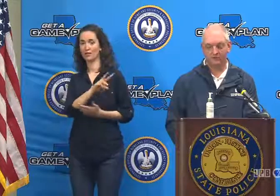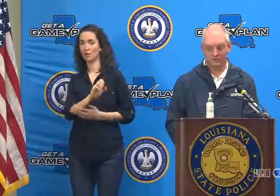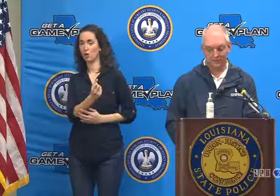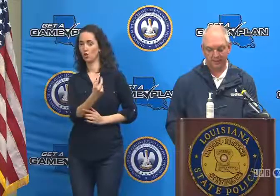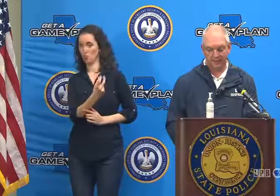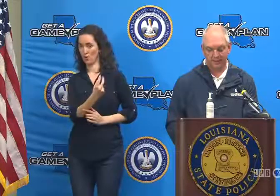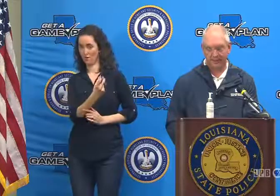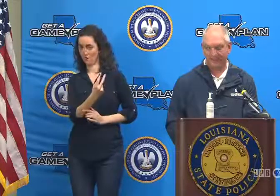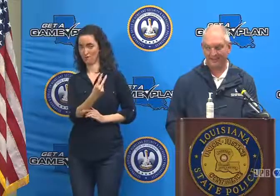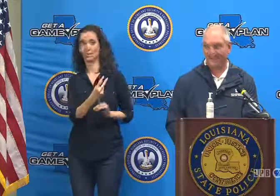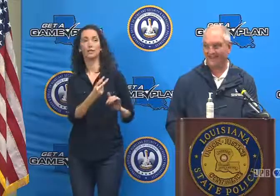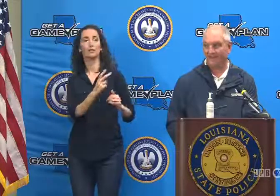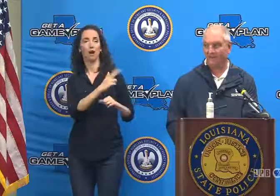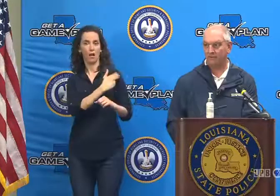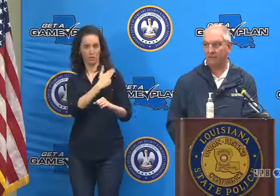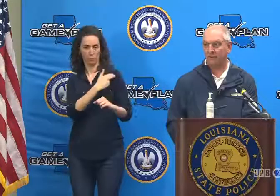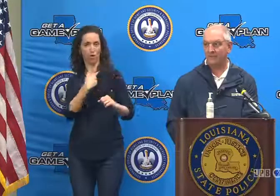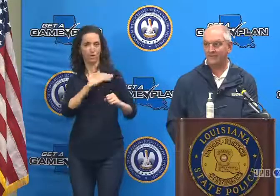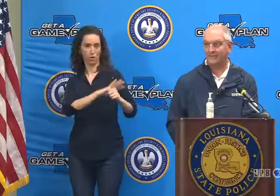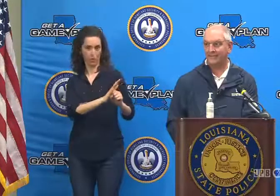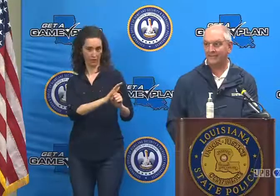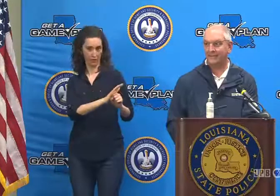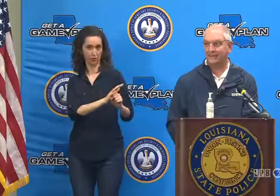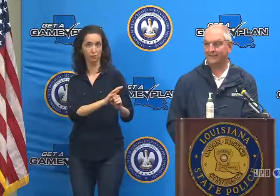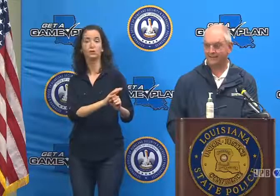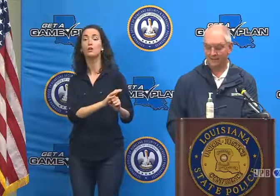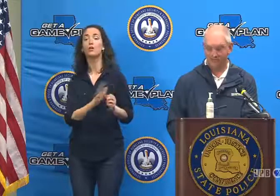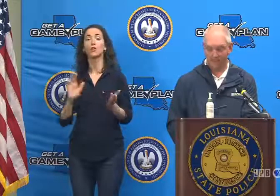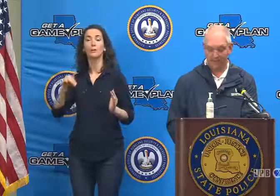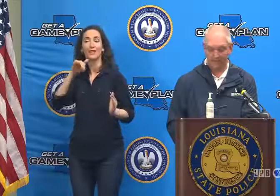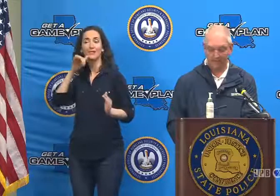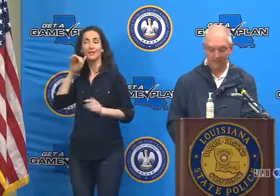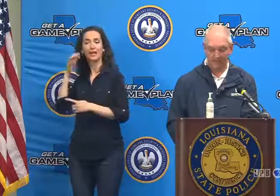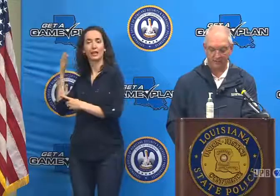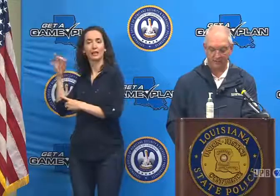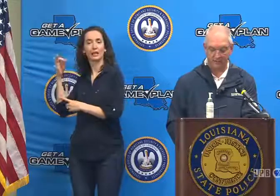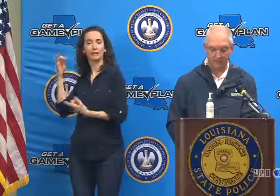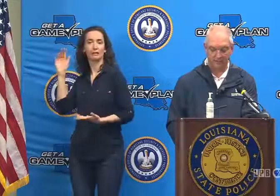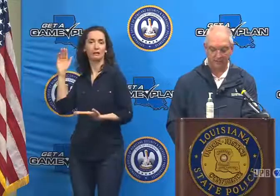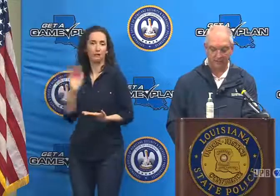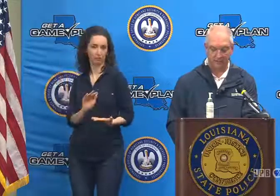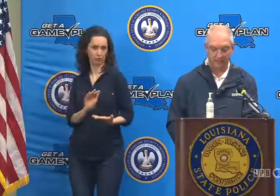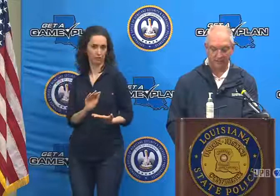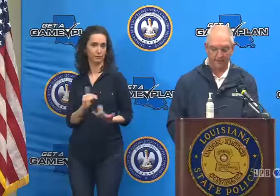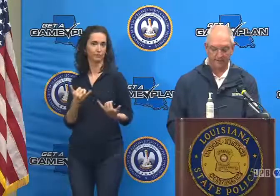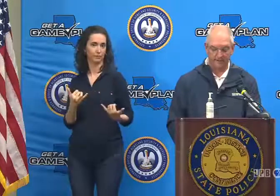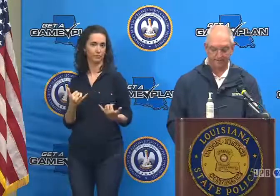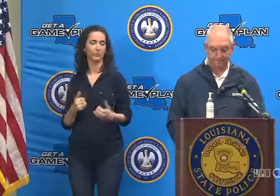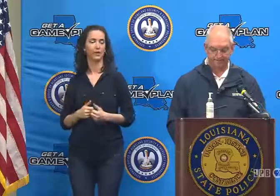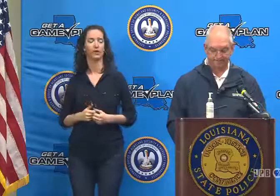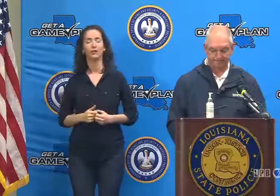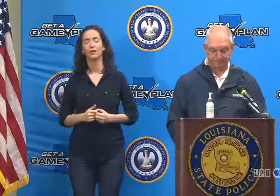COVID across the state of Louisiana. That's down 19 from yesterday's hospitalization report.